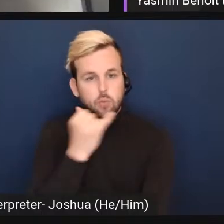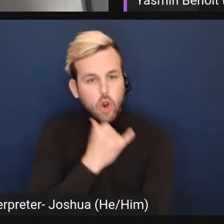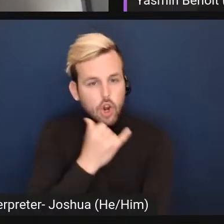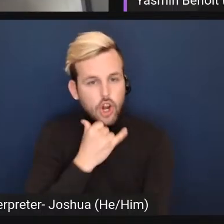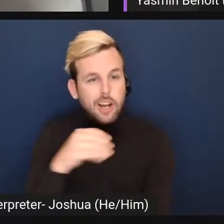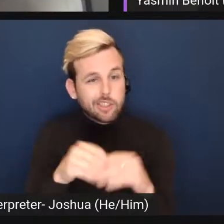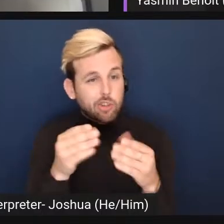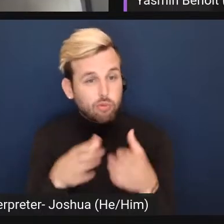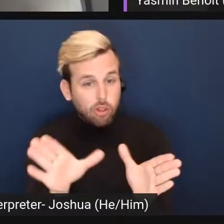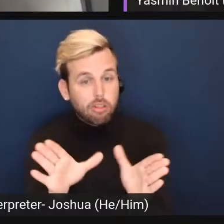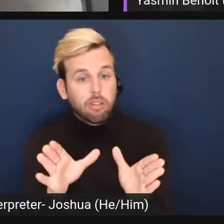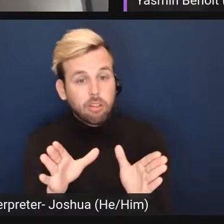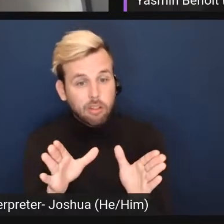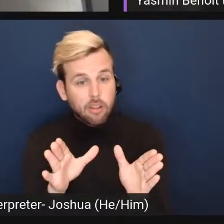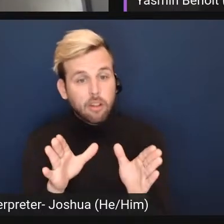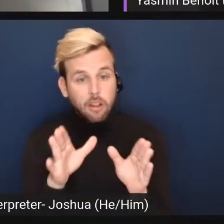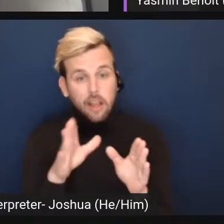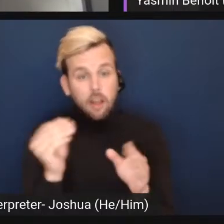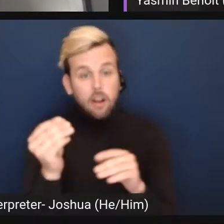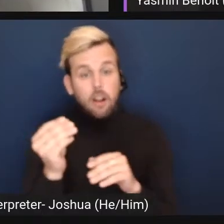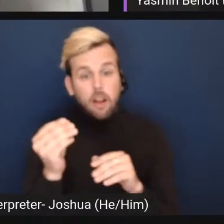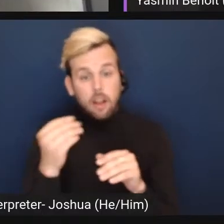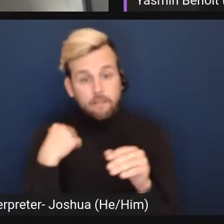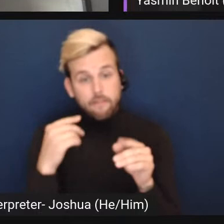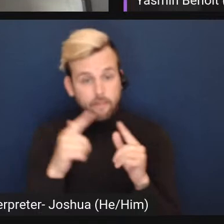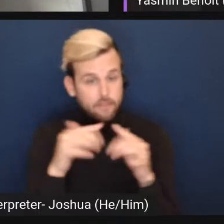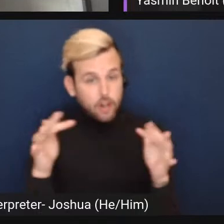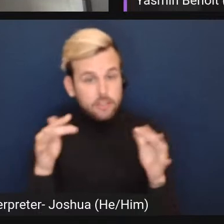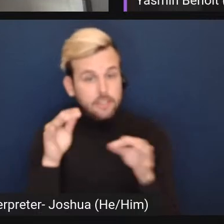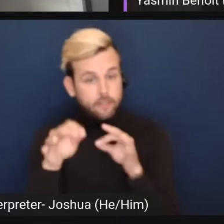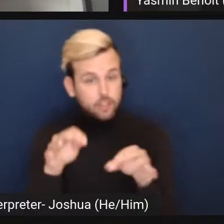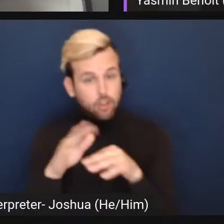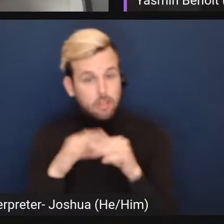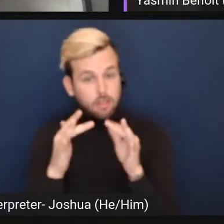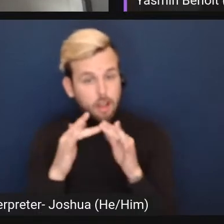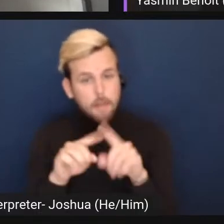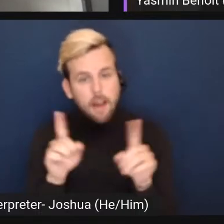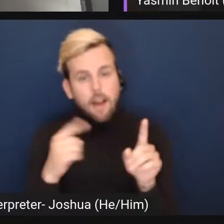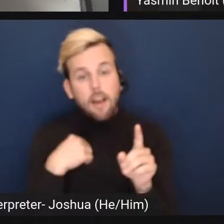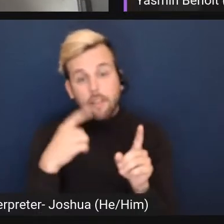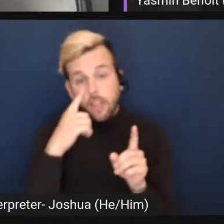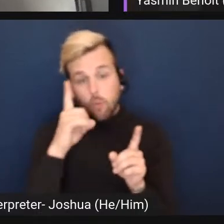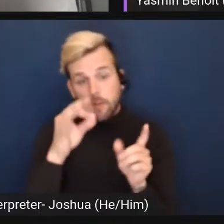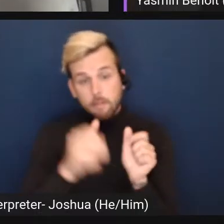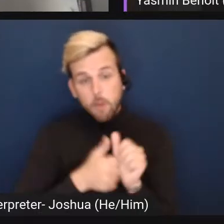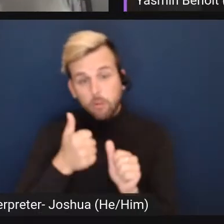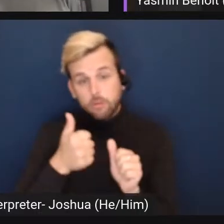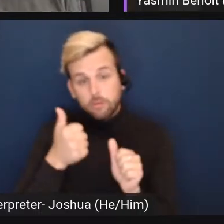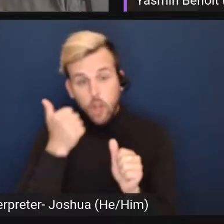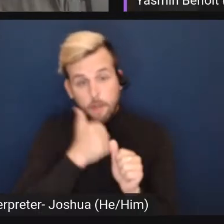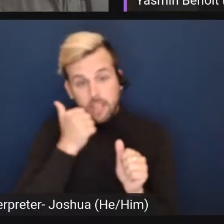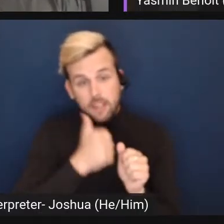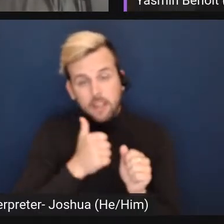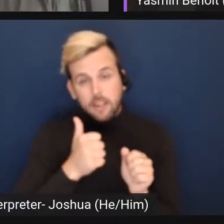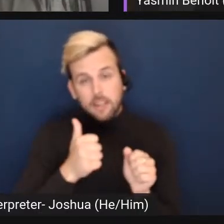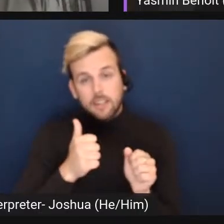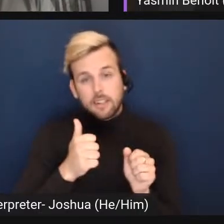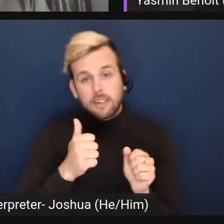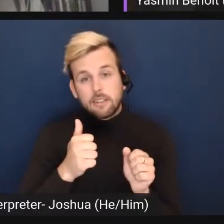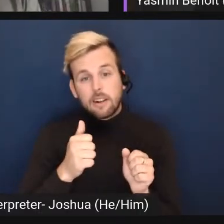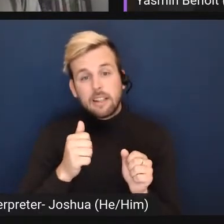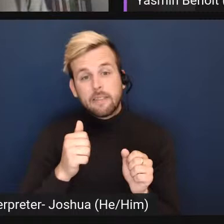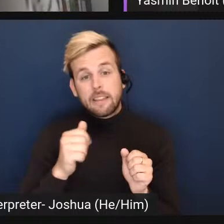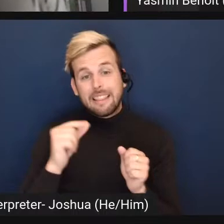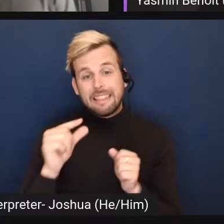general. And there are various definitions online, but I think that one of the most common ones is little to no sexual